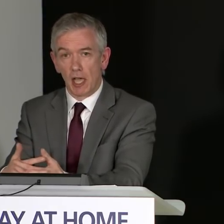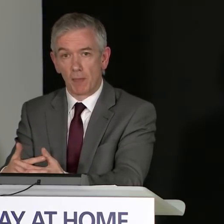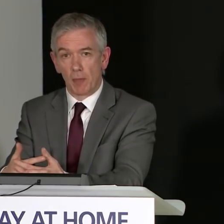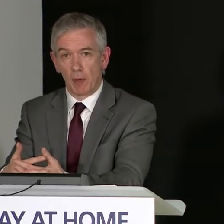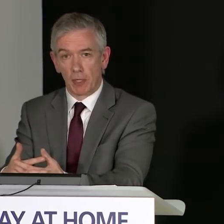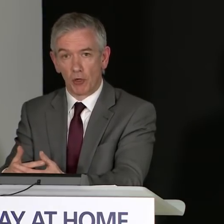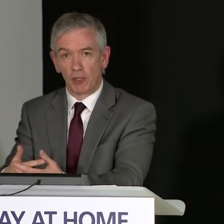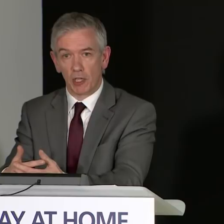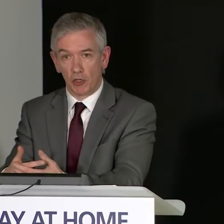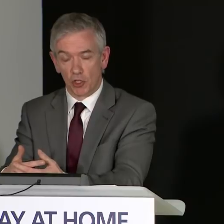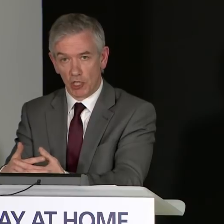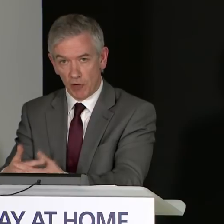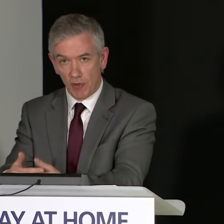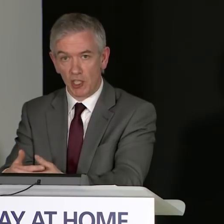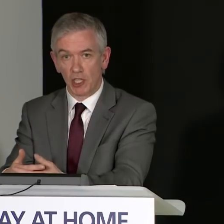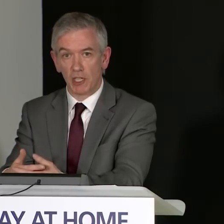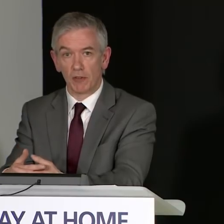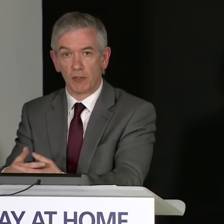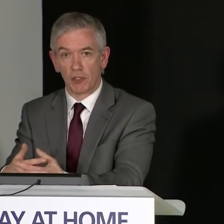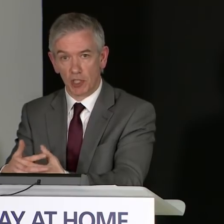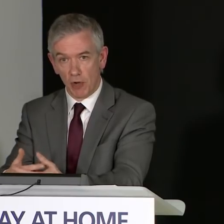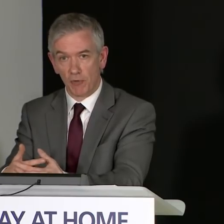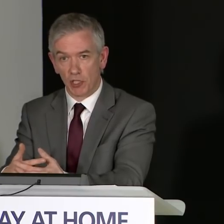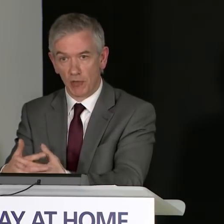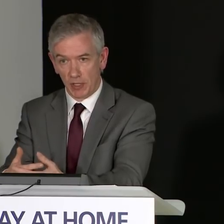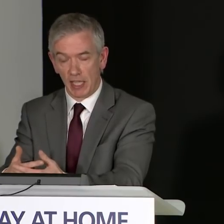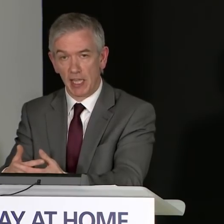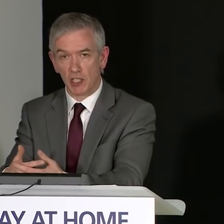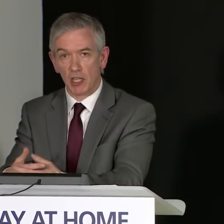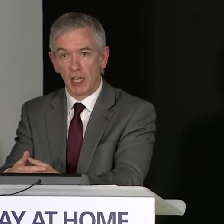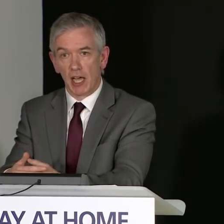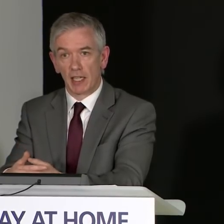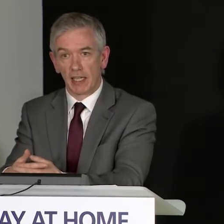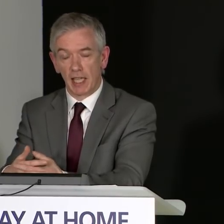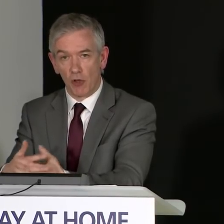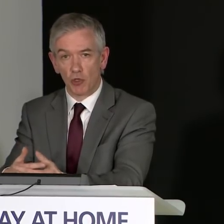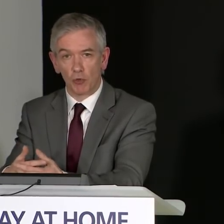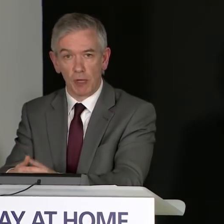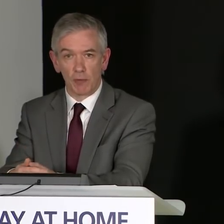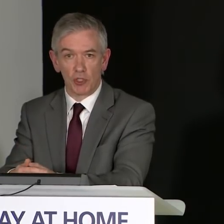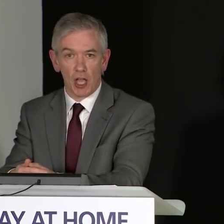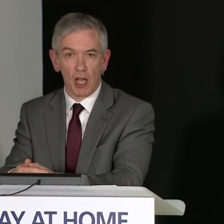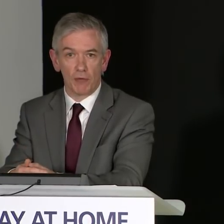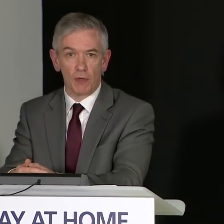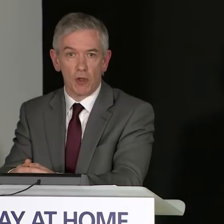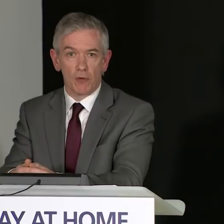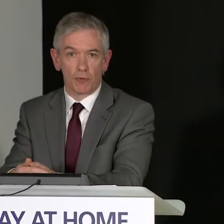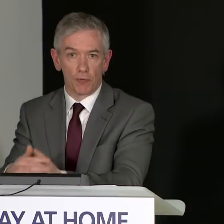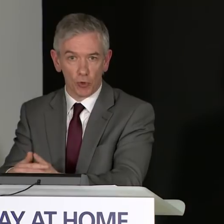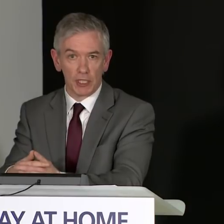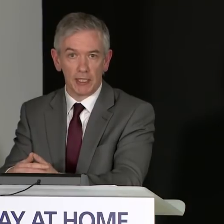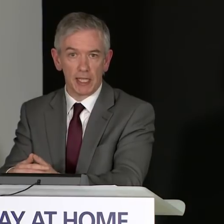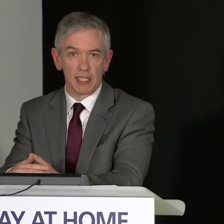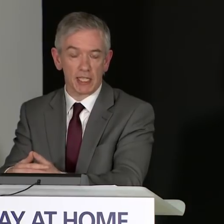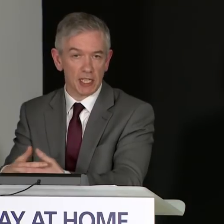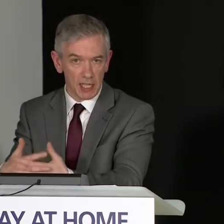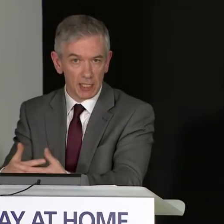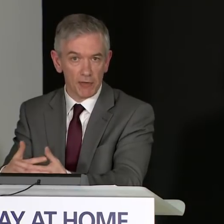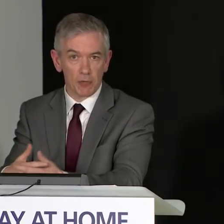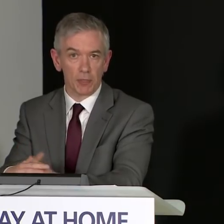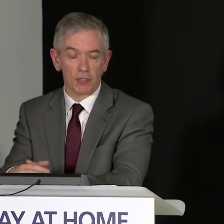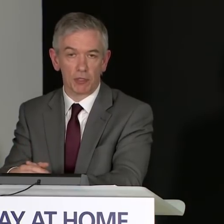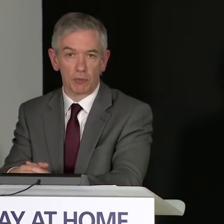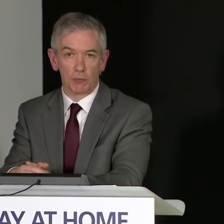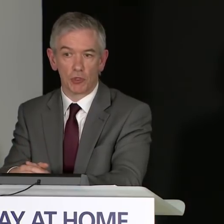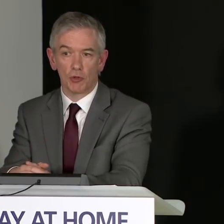but beyond that you should self isolate yourself for seven days and any household members you have for 14 days in case